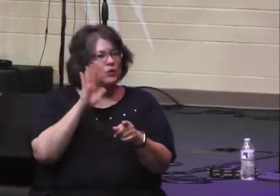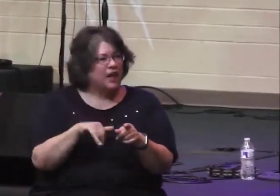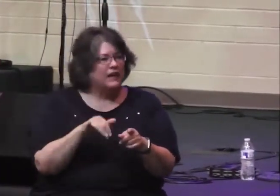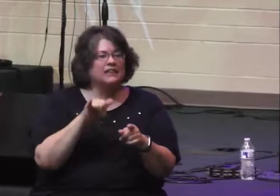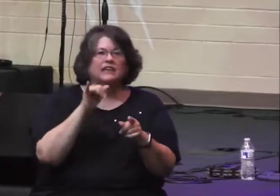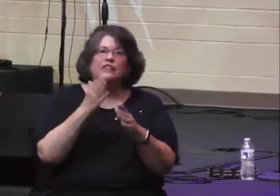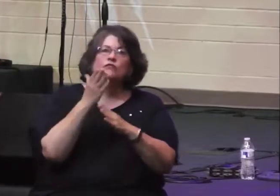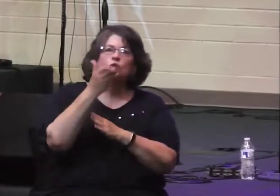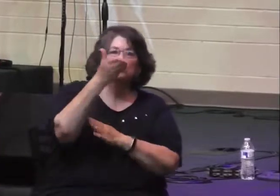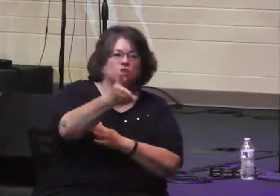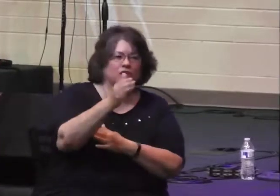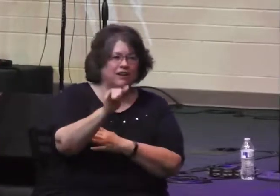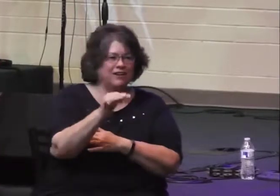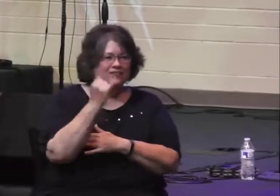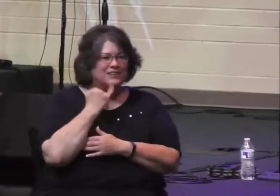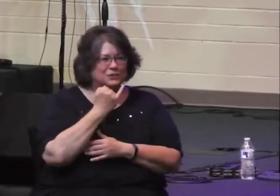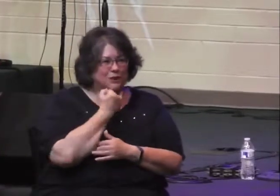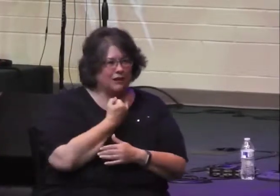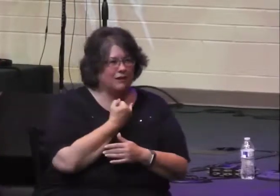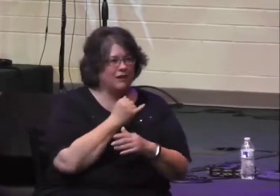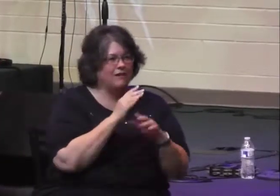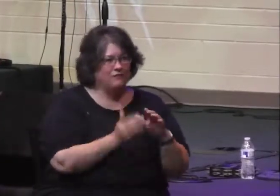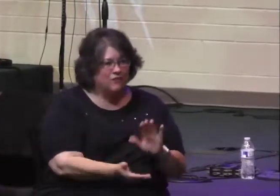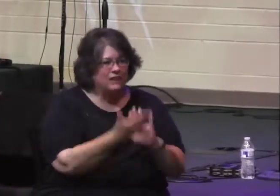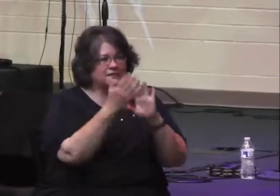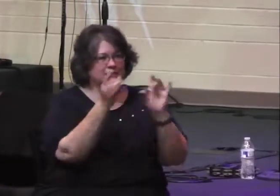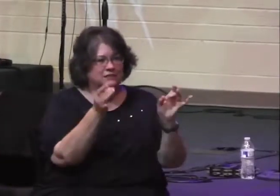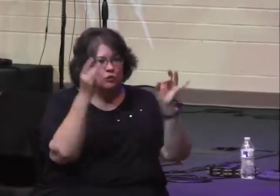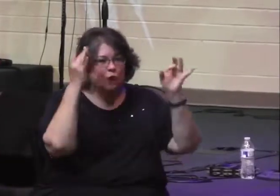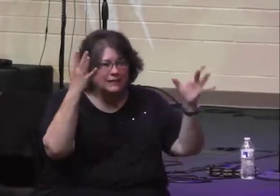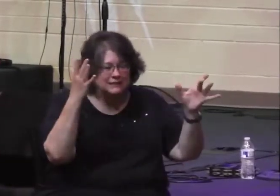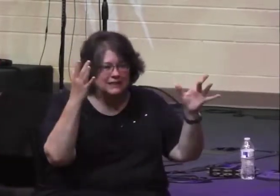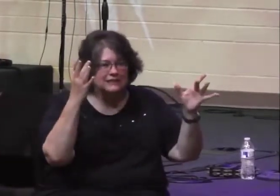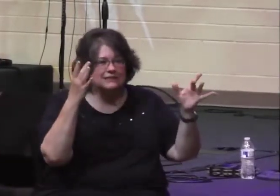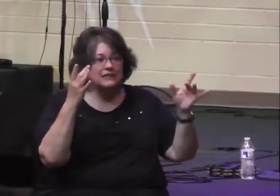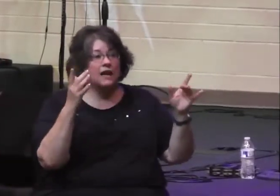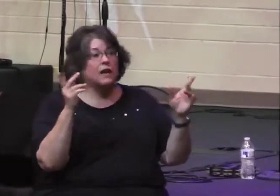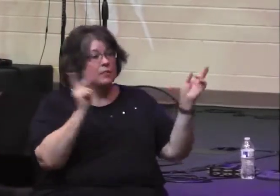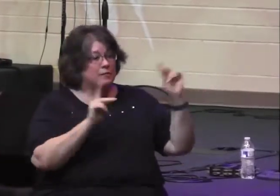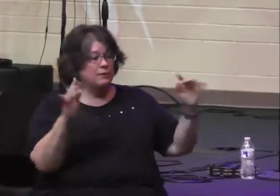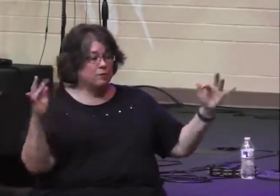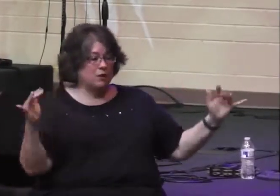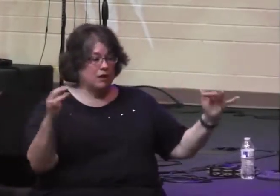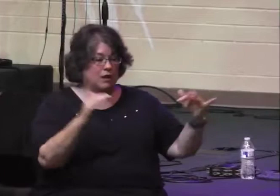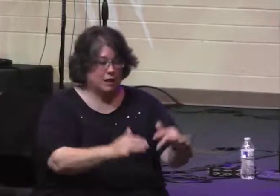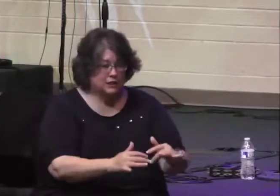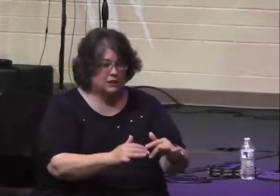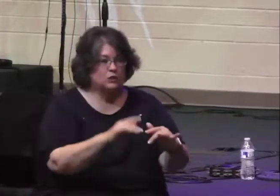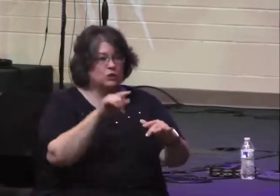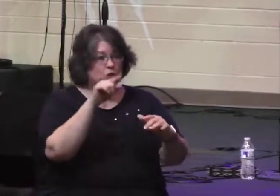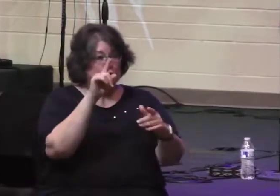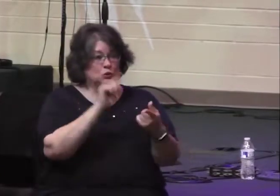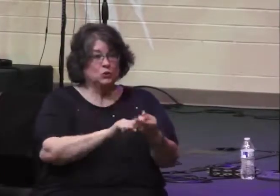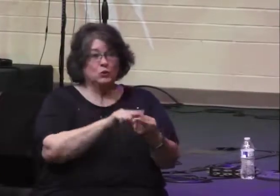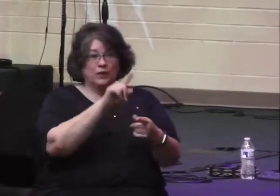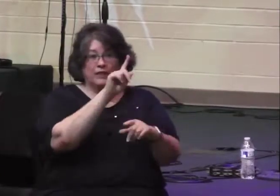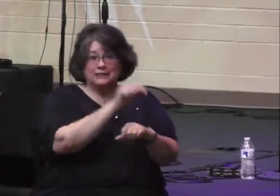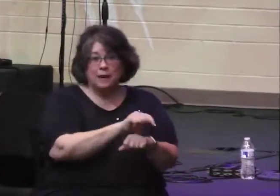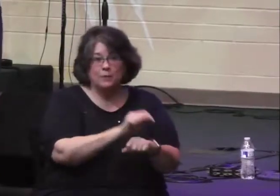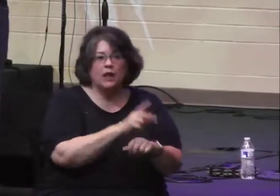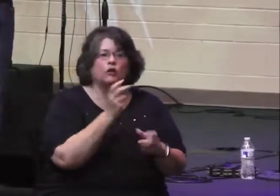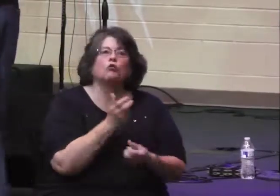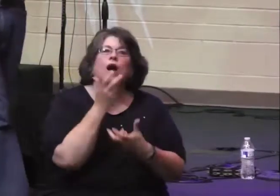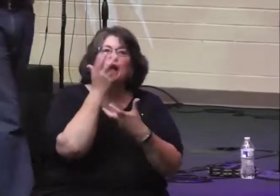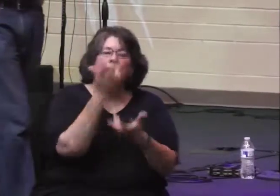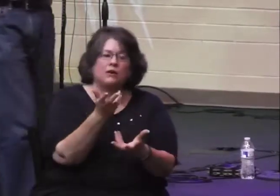if Israel is facing some sort of crisis, and they will turn to God, they will come to the temple, which simply represents